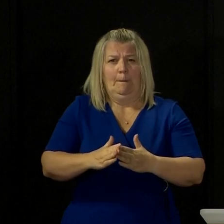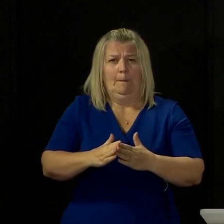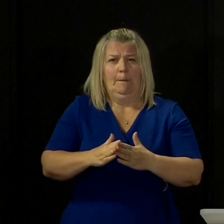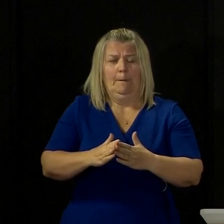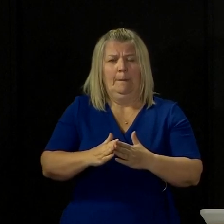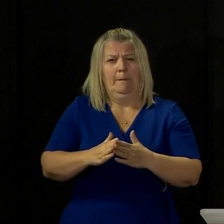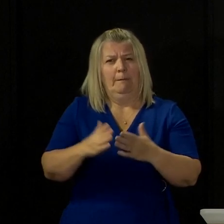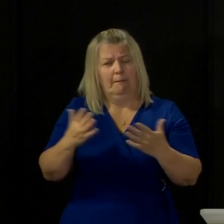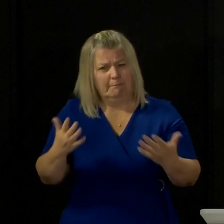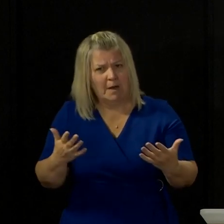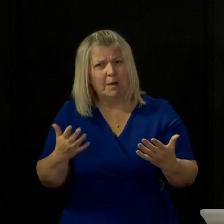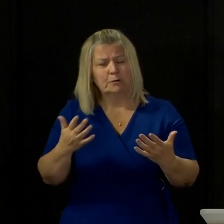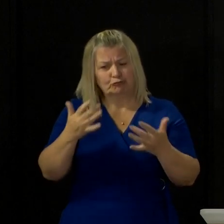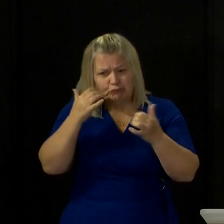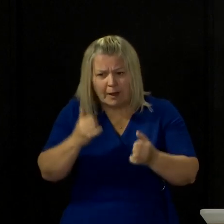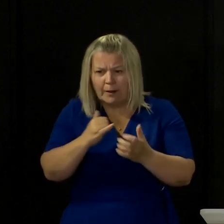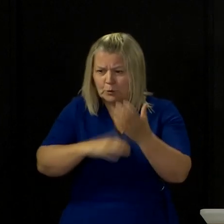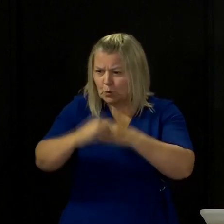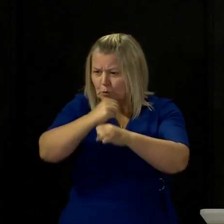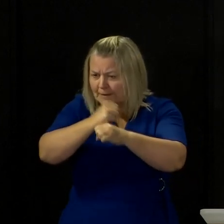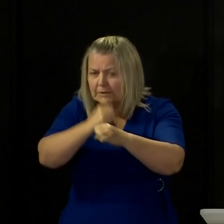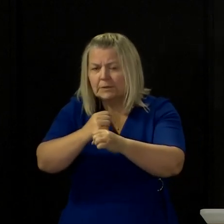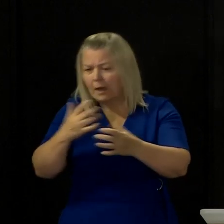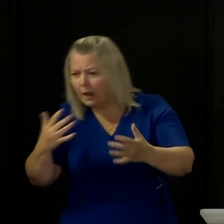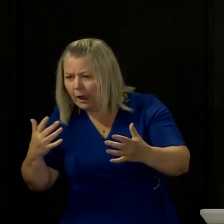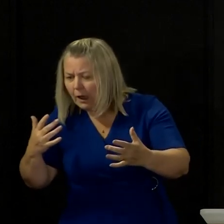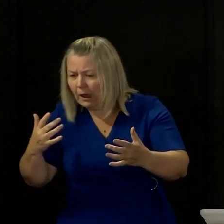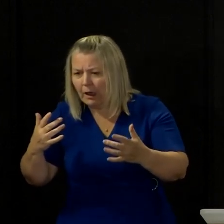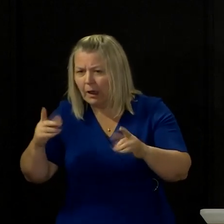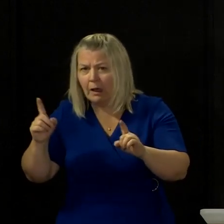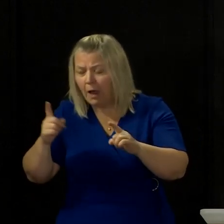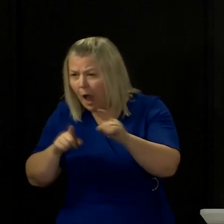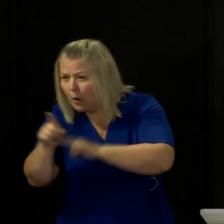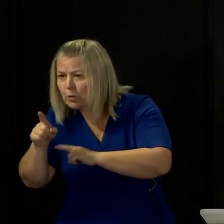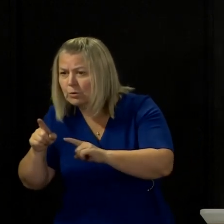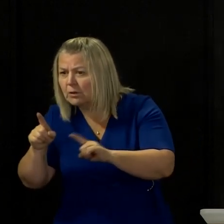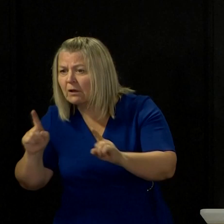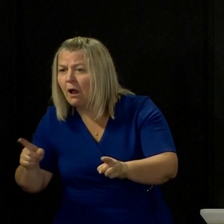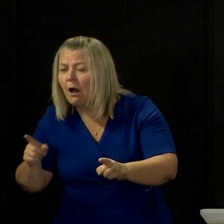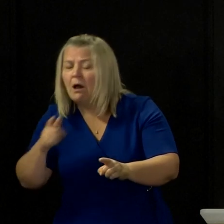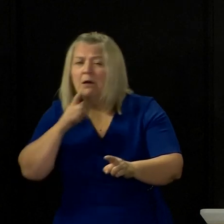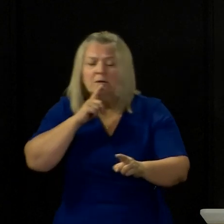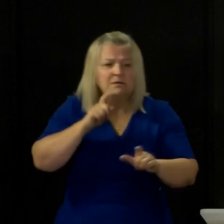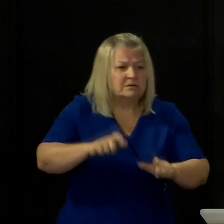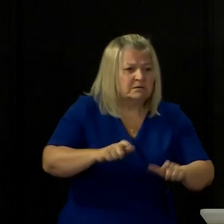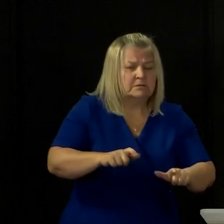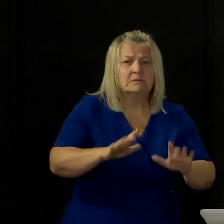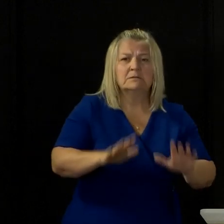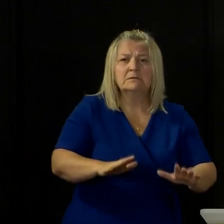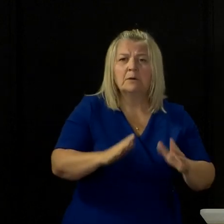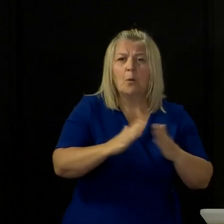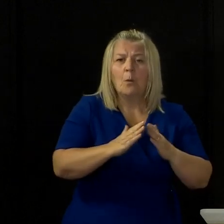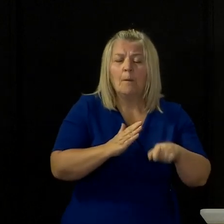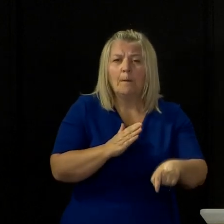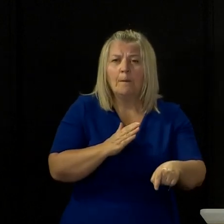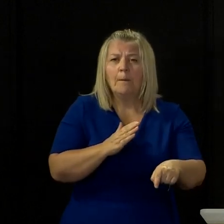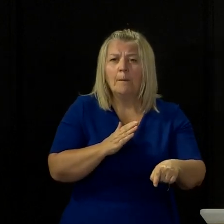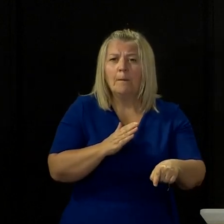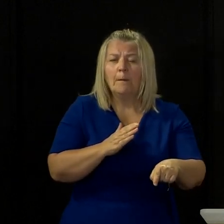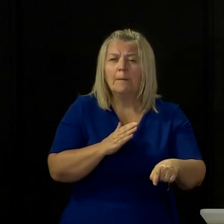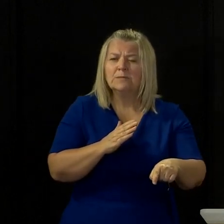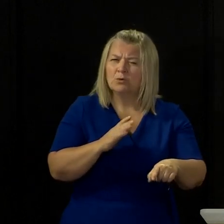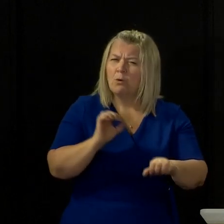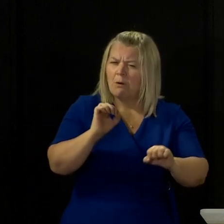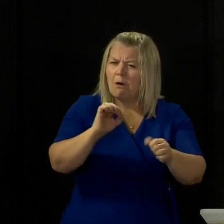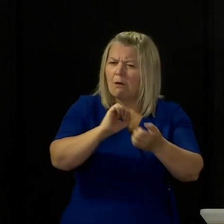constantly checking social media for updates, many people in the same position as her are elderly or vulnerable, and they rely on the letters for the information